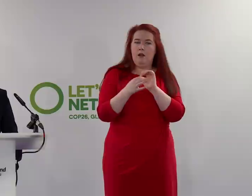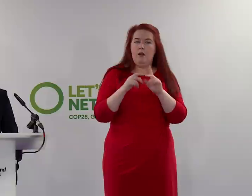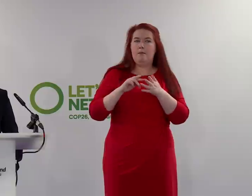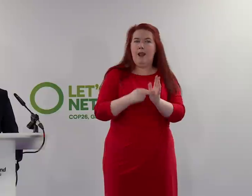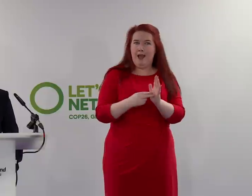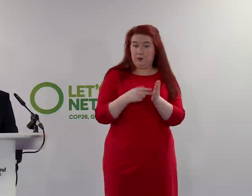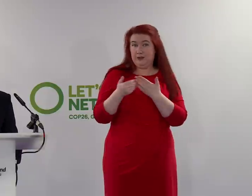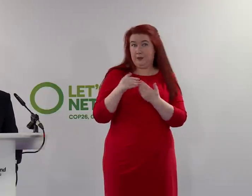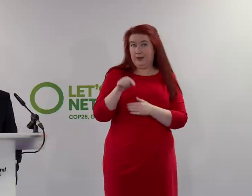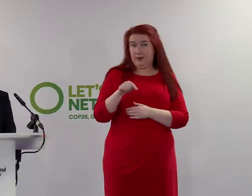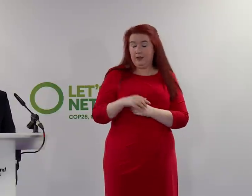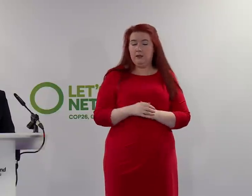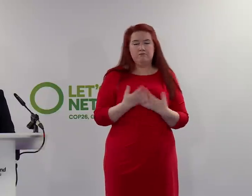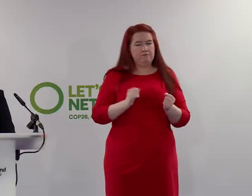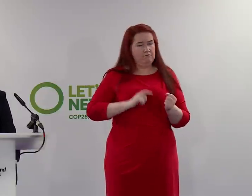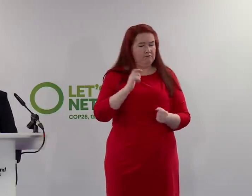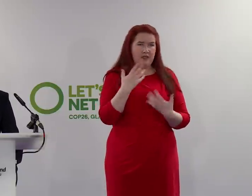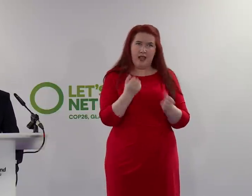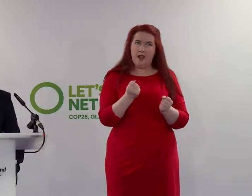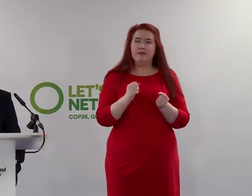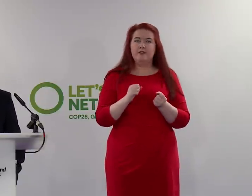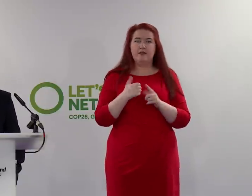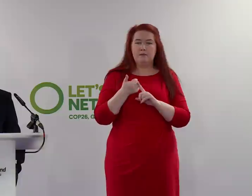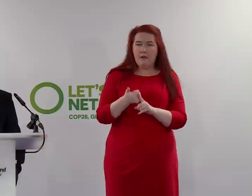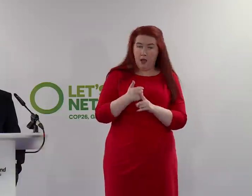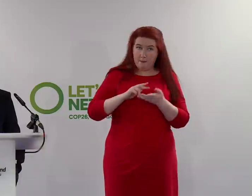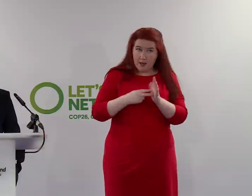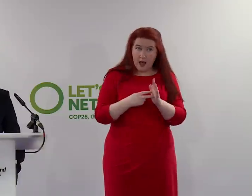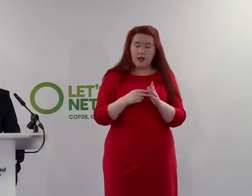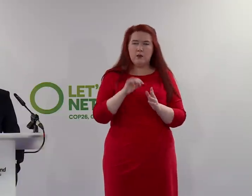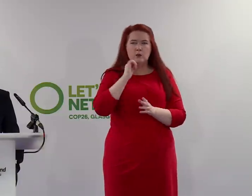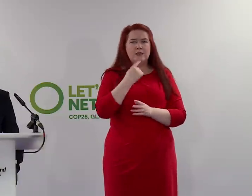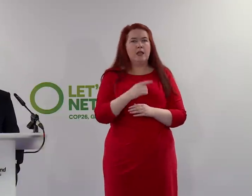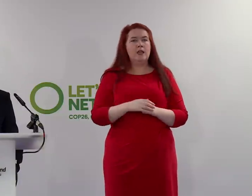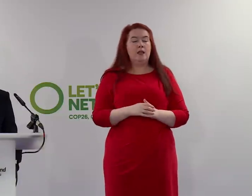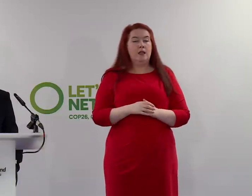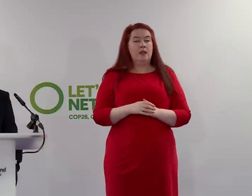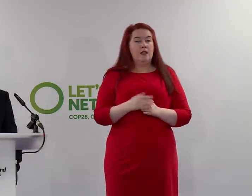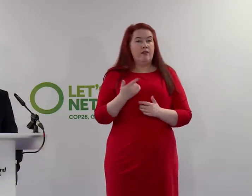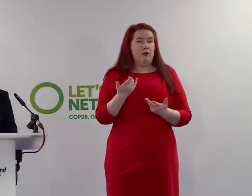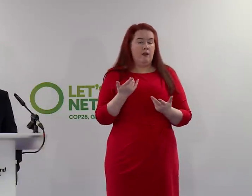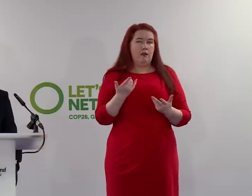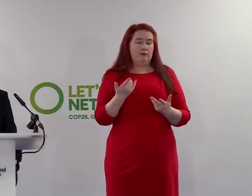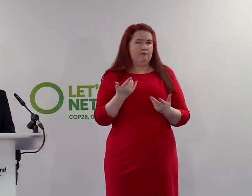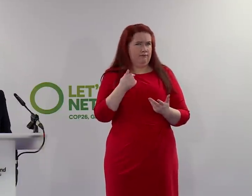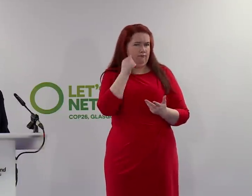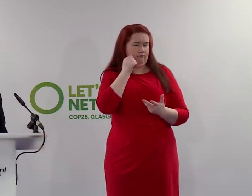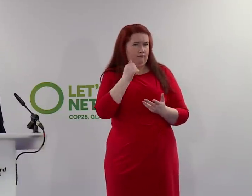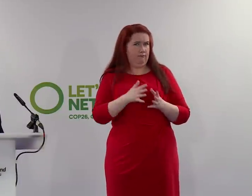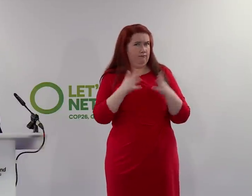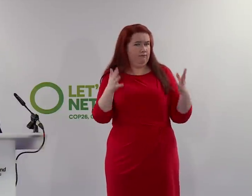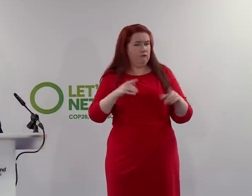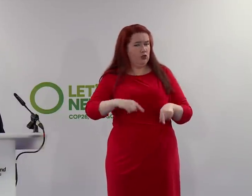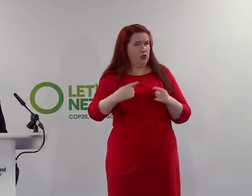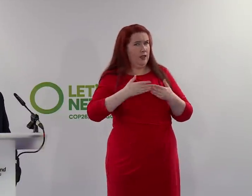And, you know, we are confident we've got plans in place. I would continually say the scale of the challenge ahead of us over these next